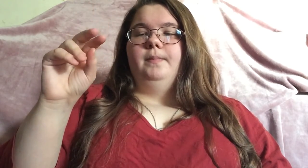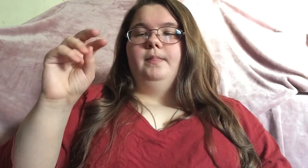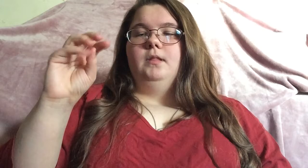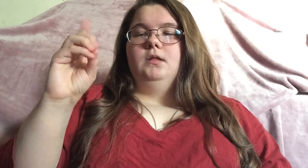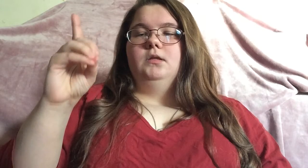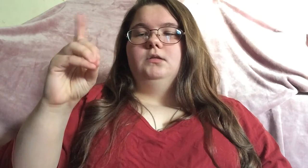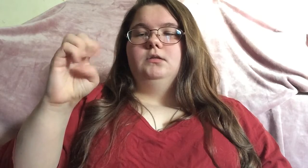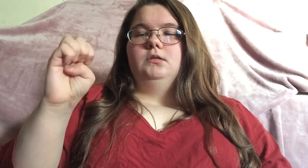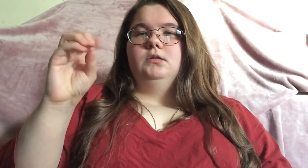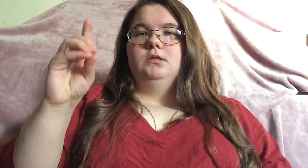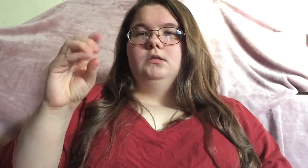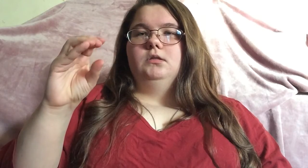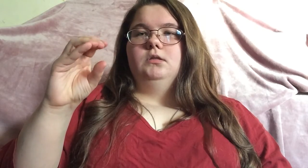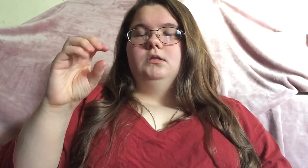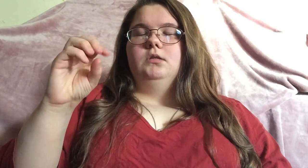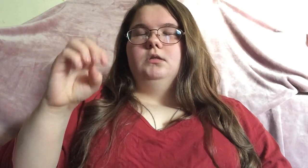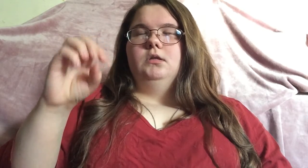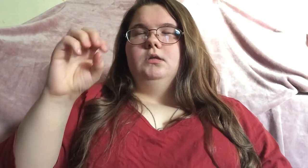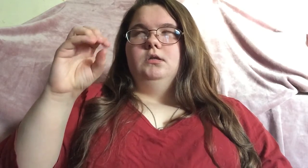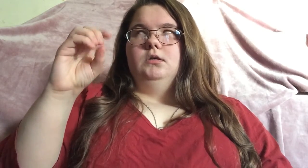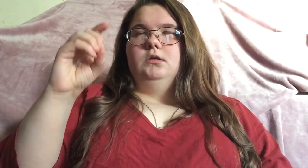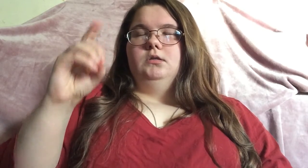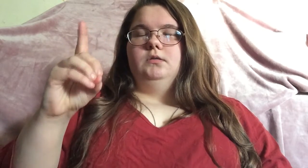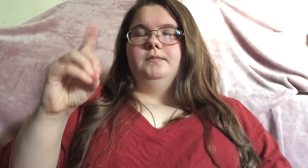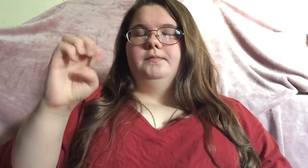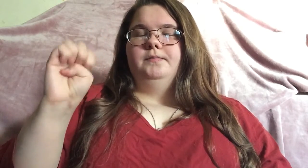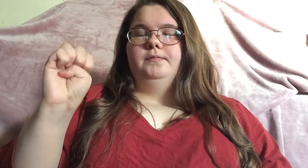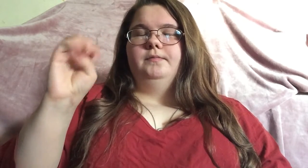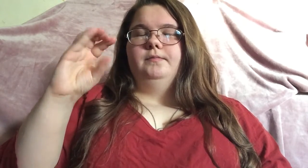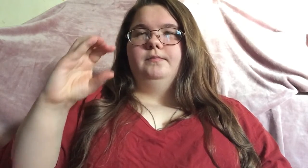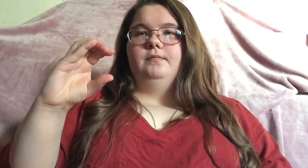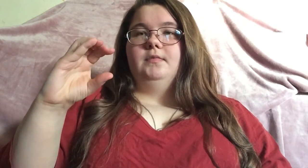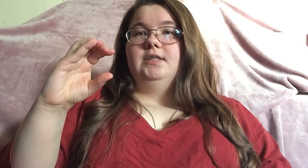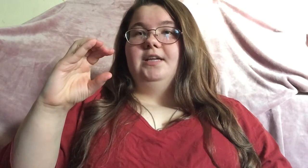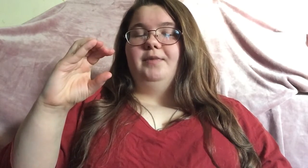December.